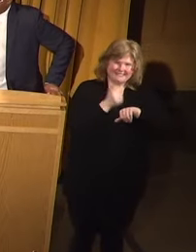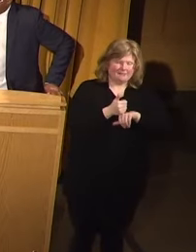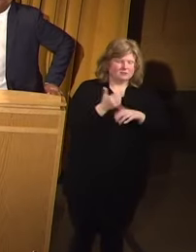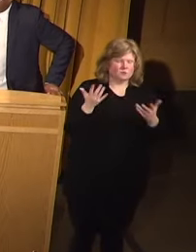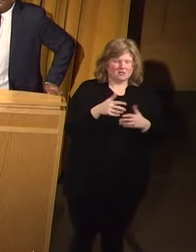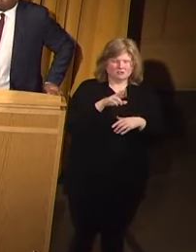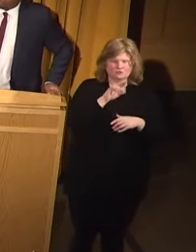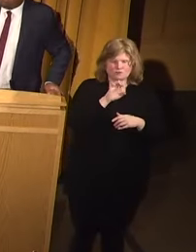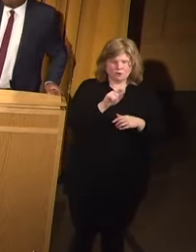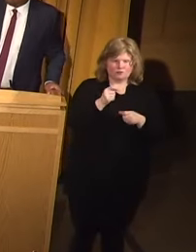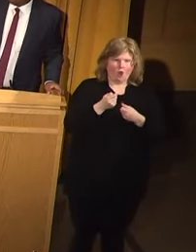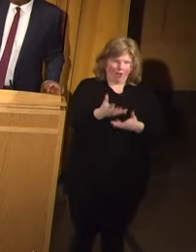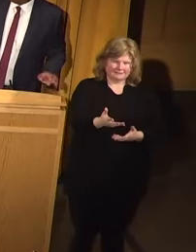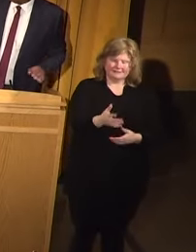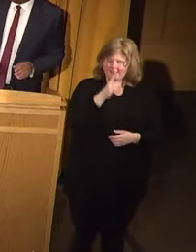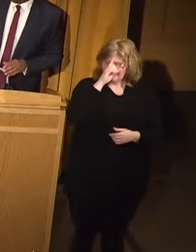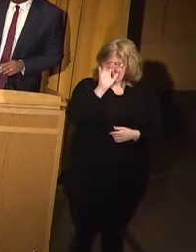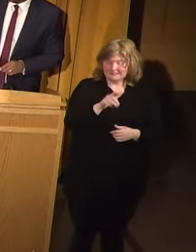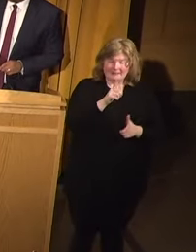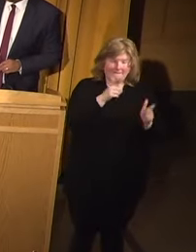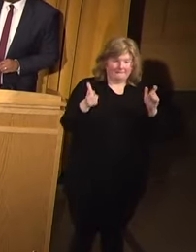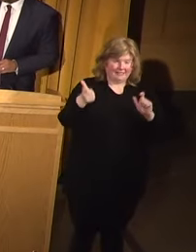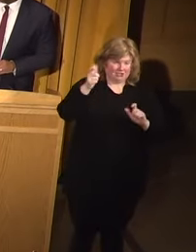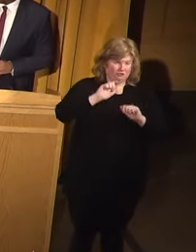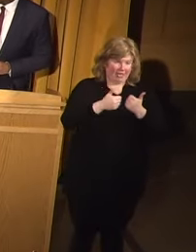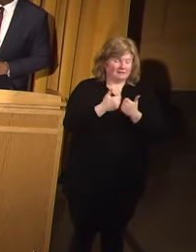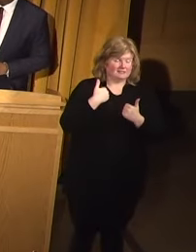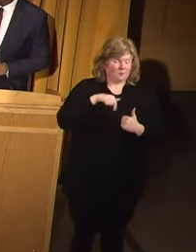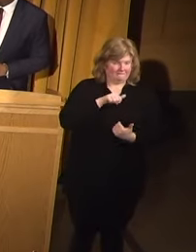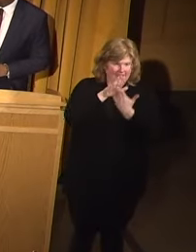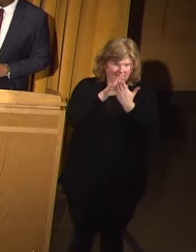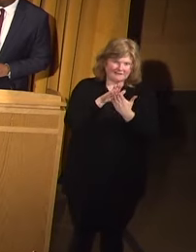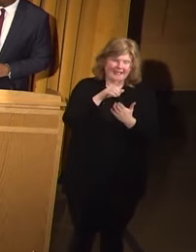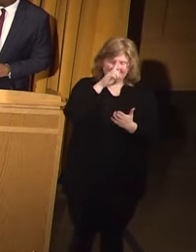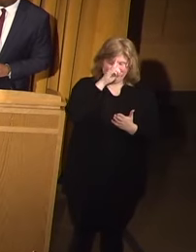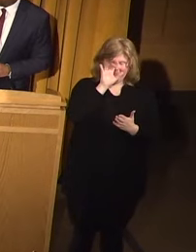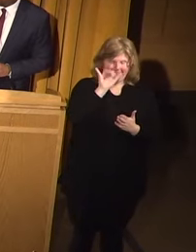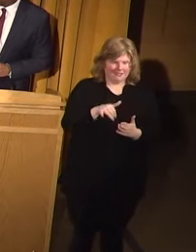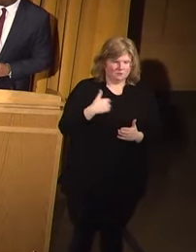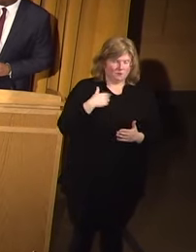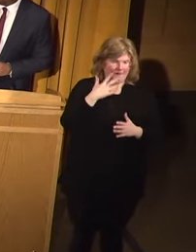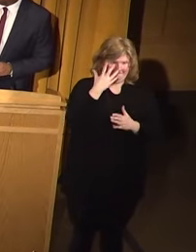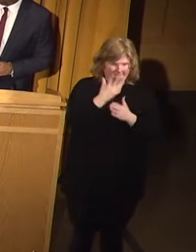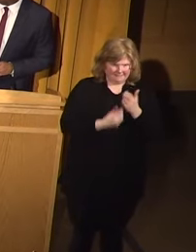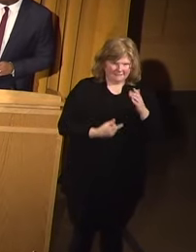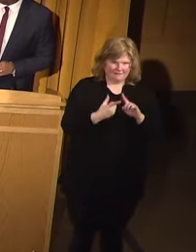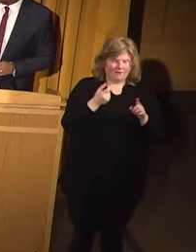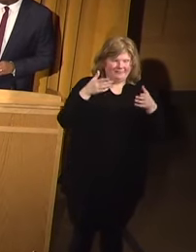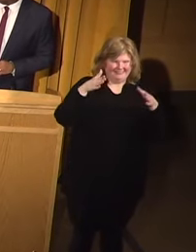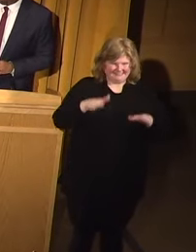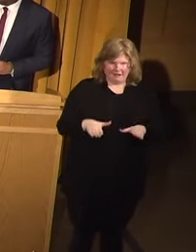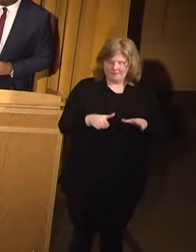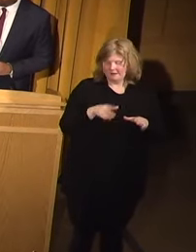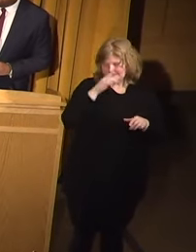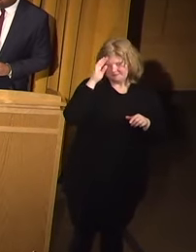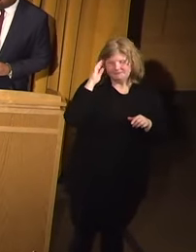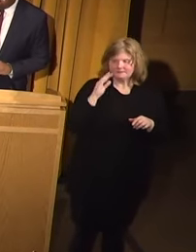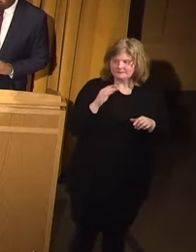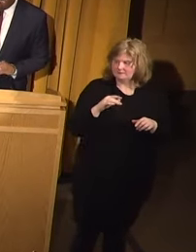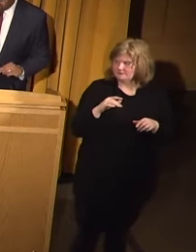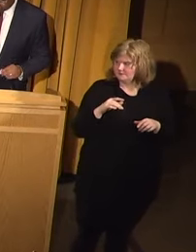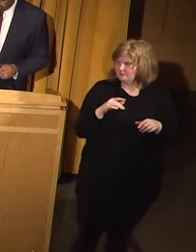problems are. So I think that's the biggest challenge that we have. And I think that's what I see missing from the settlement. The settlement, and as my